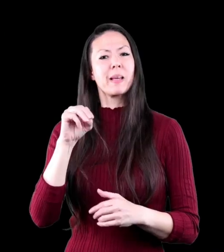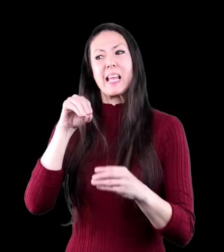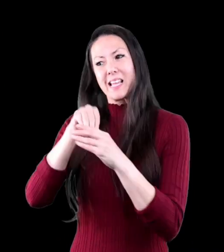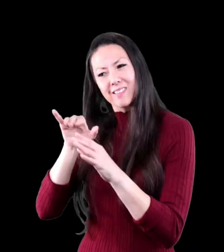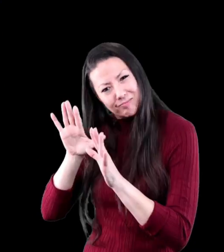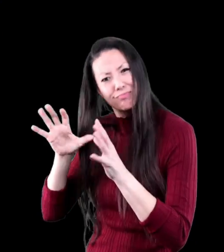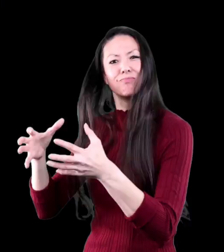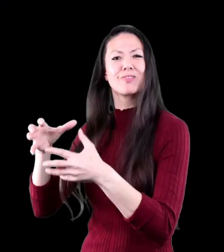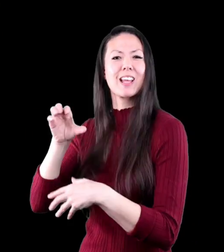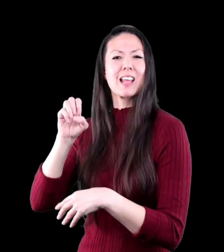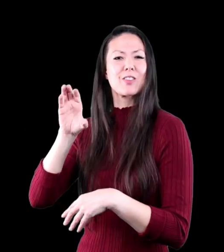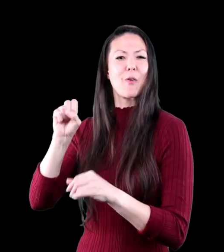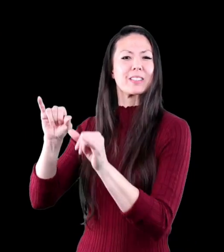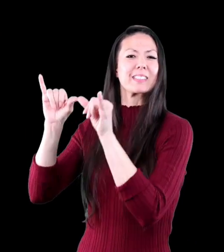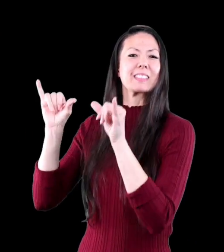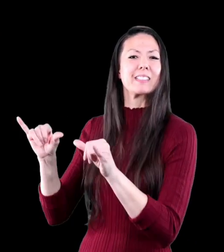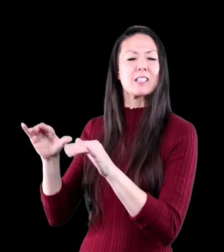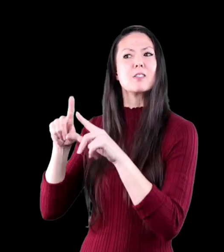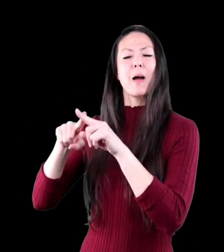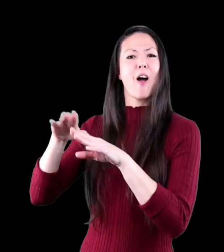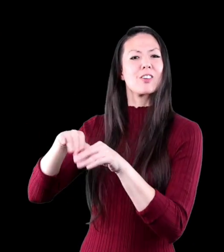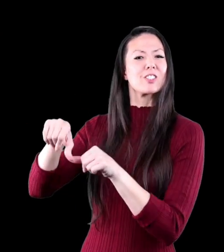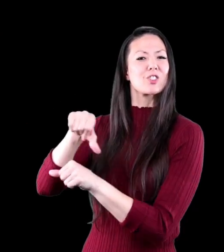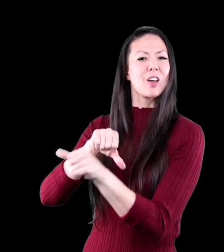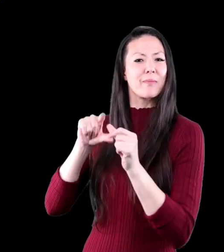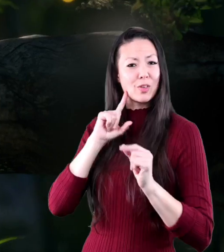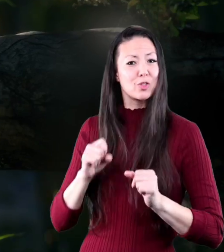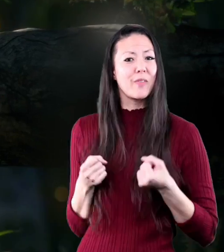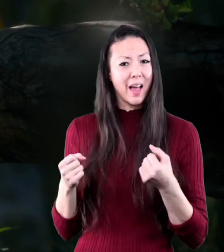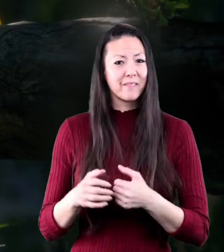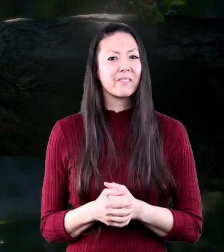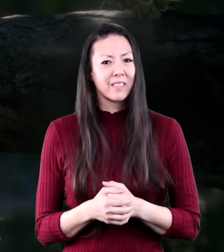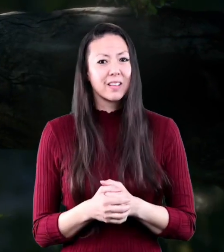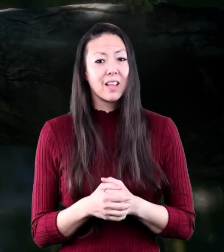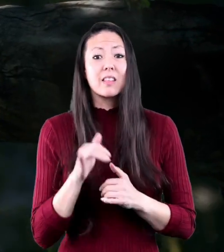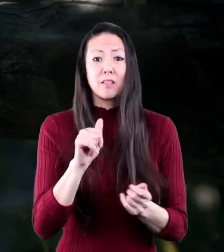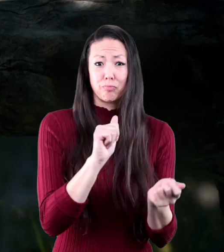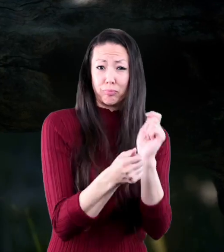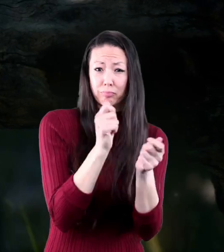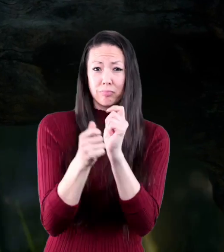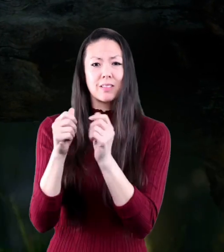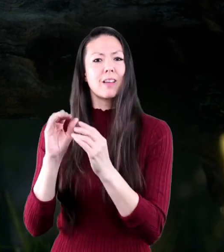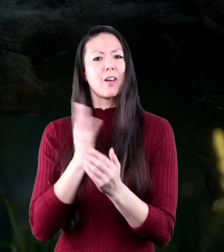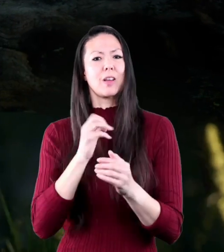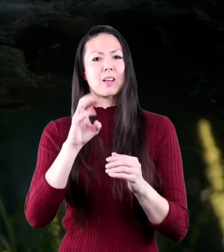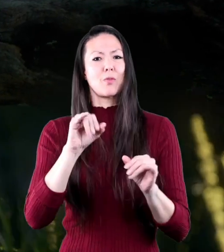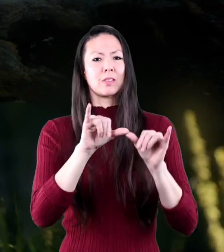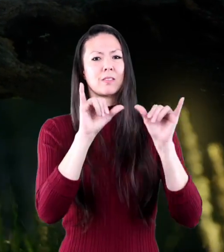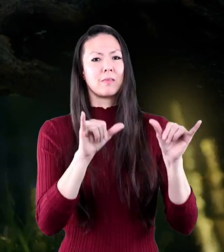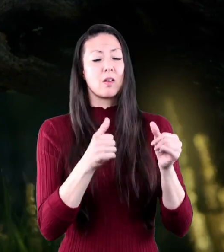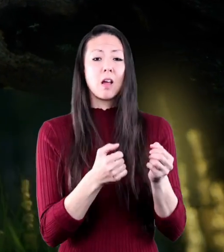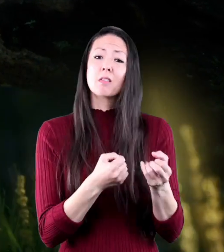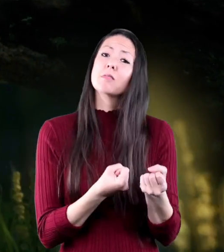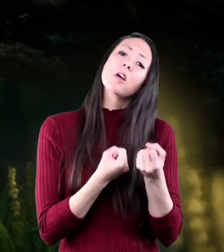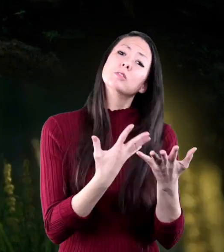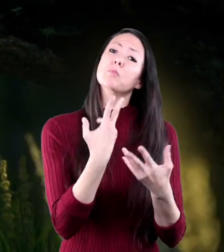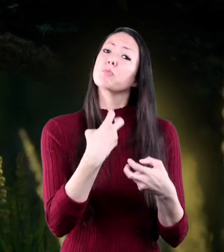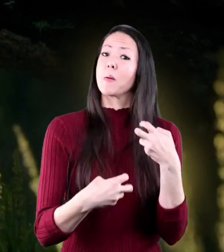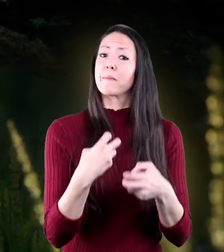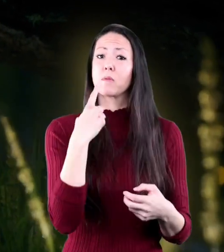ecosystem depend on each other for survival when there are changes in an ecosystem it can cause problems for one or